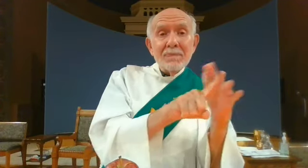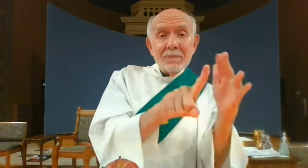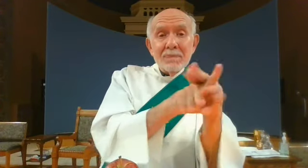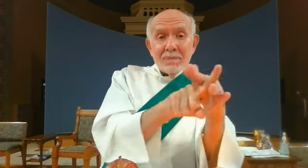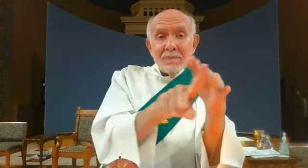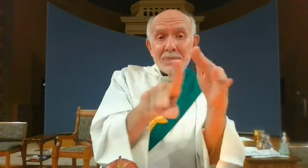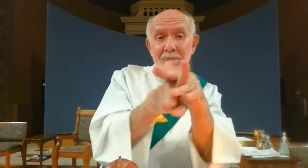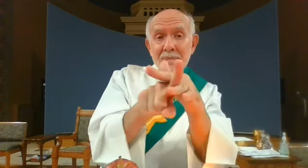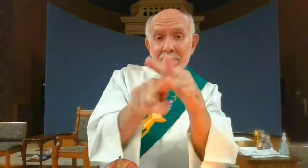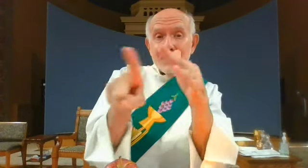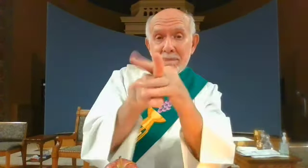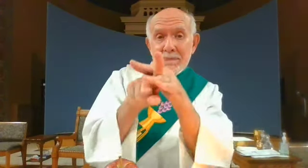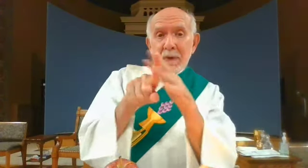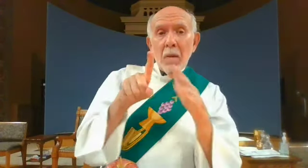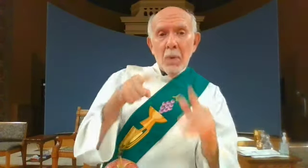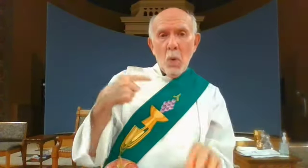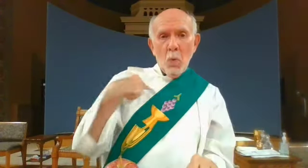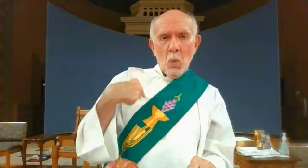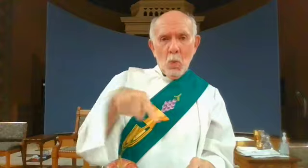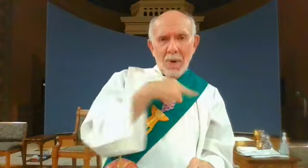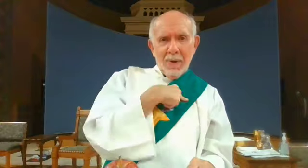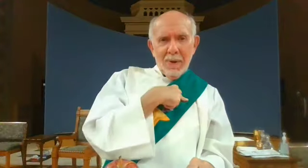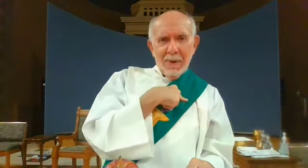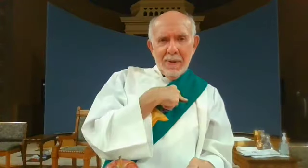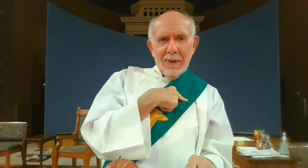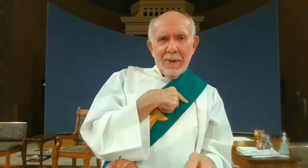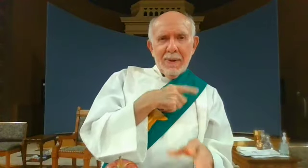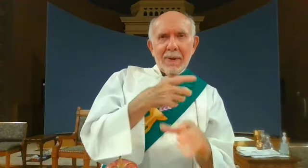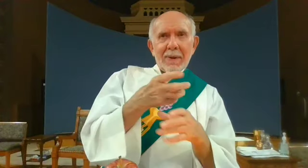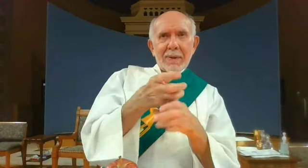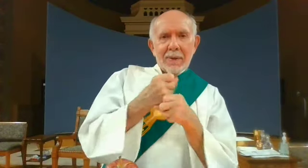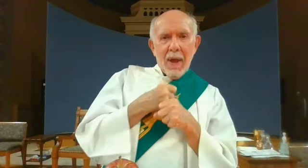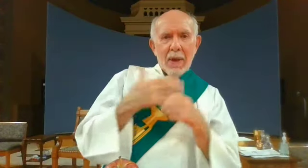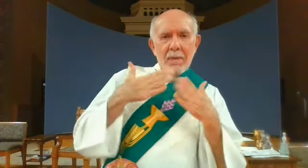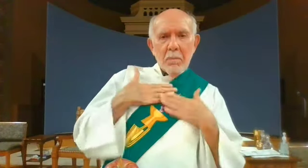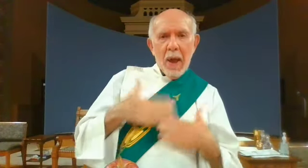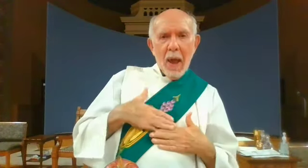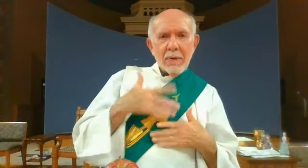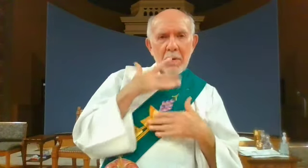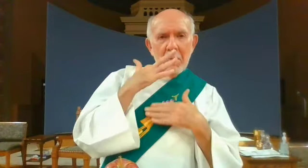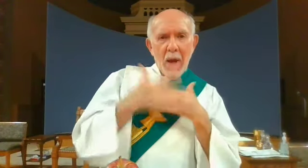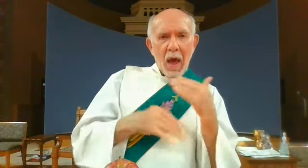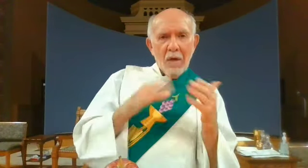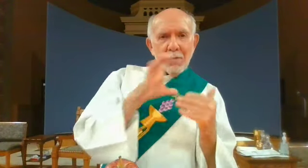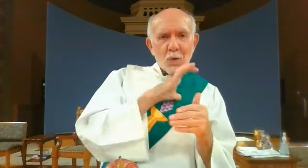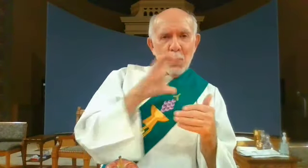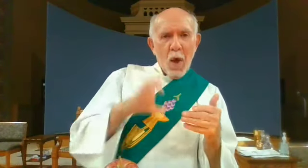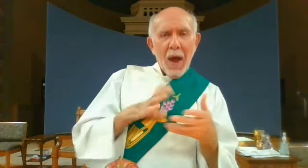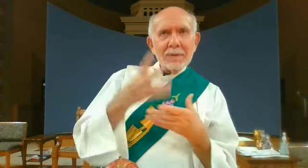fruits will pop up but we receive the body and blood of Christ